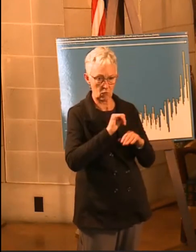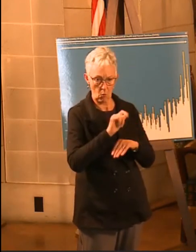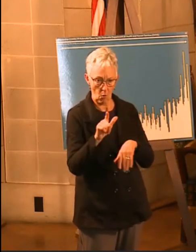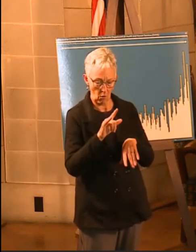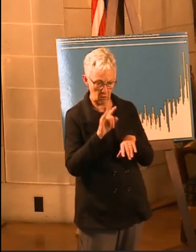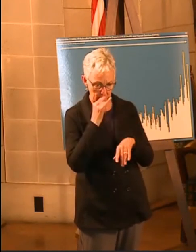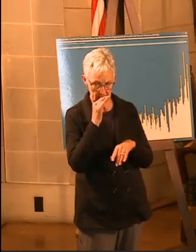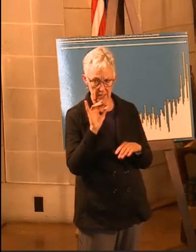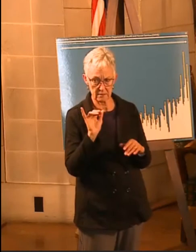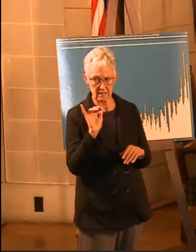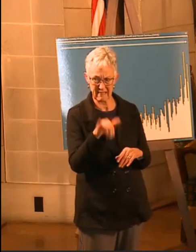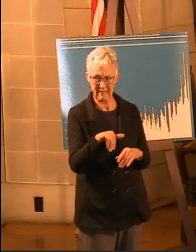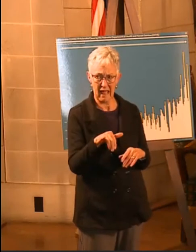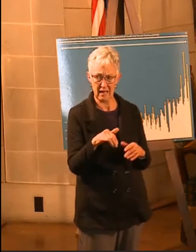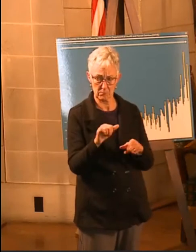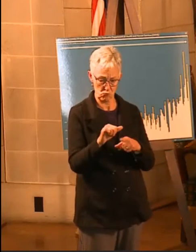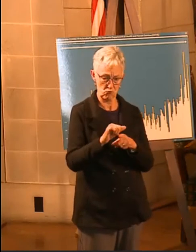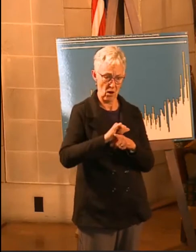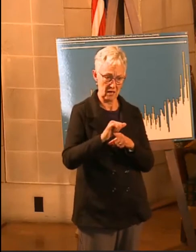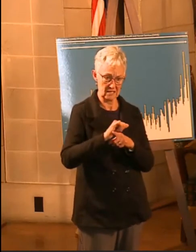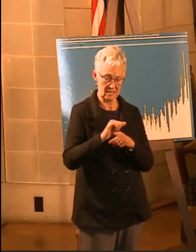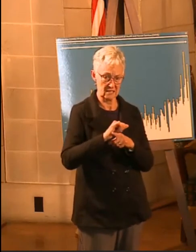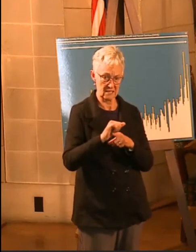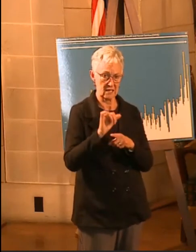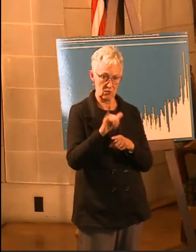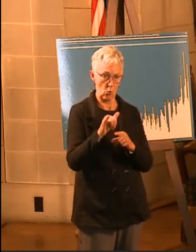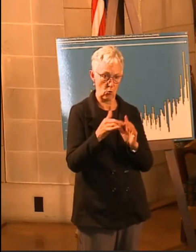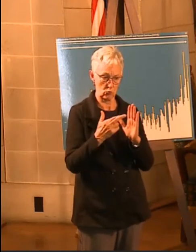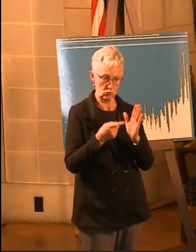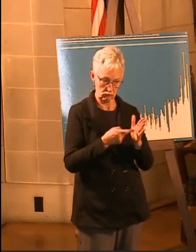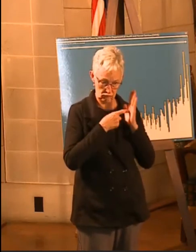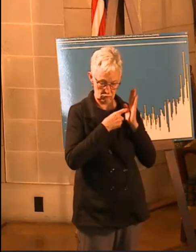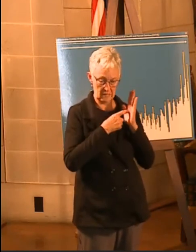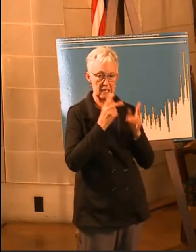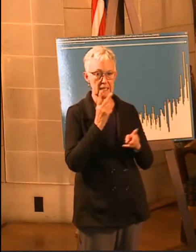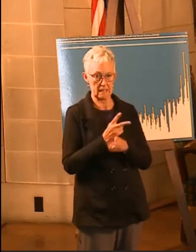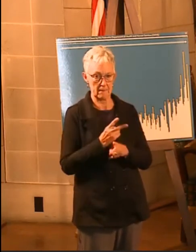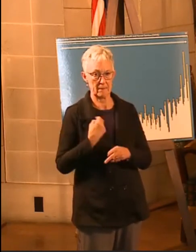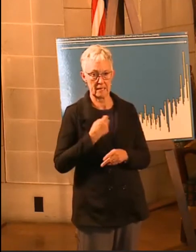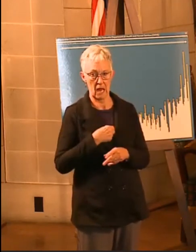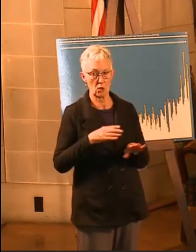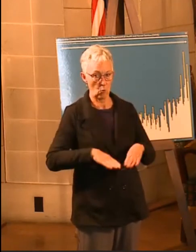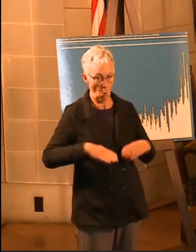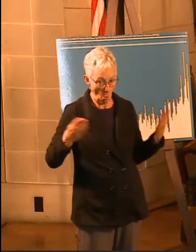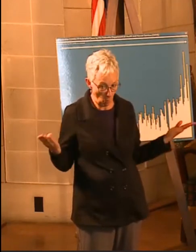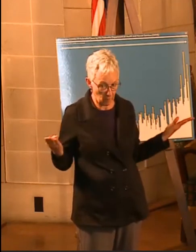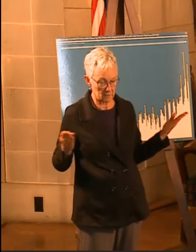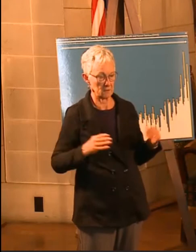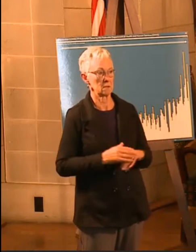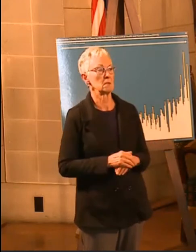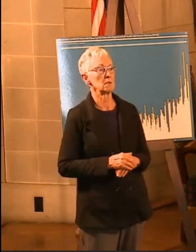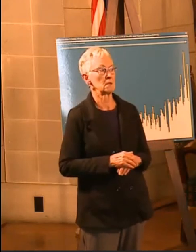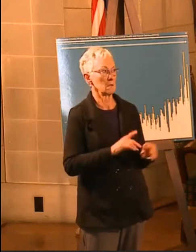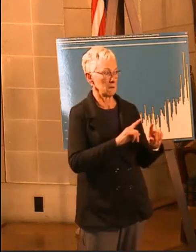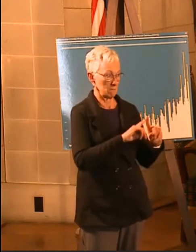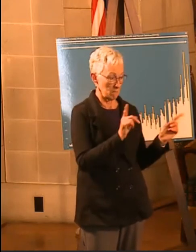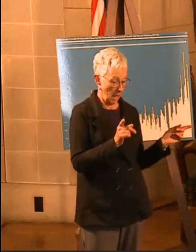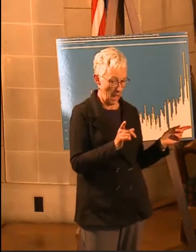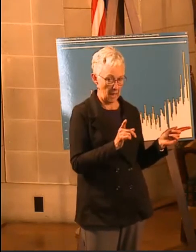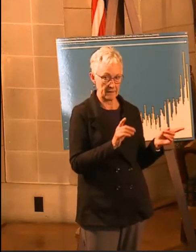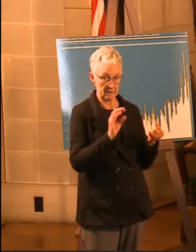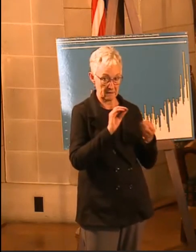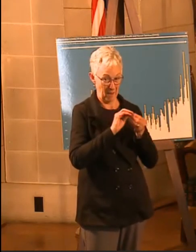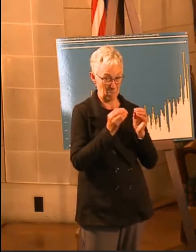there, that's actually those practices and protocols are keeping us going. However, the data, as Dr.